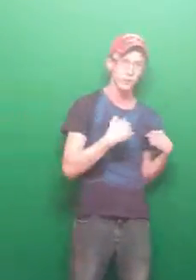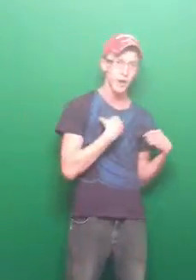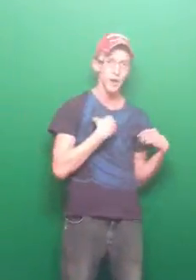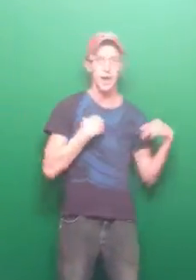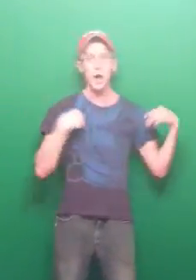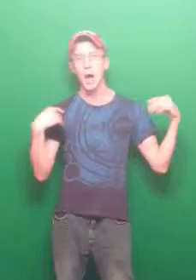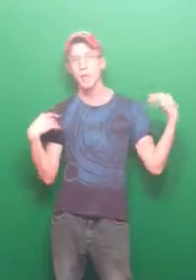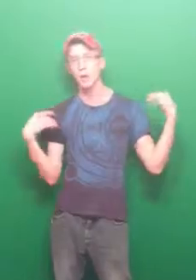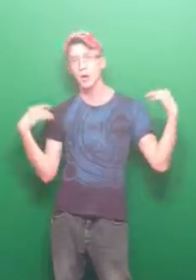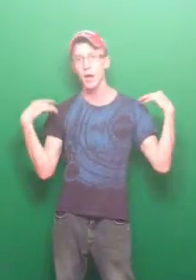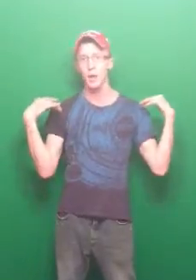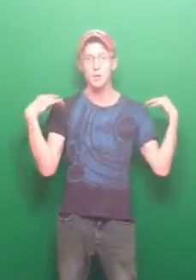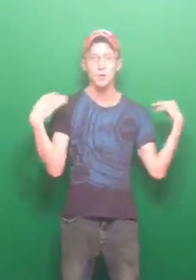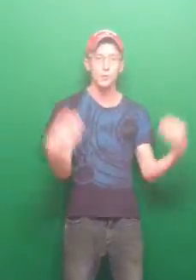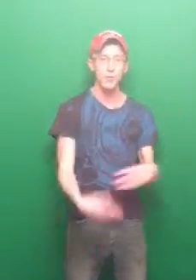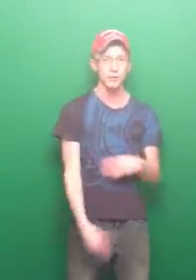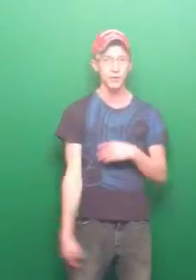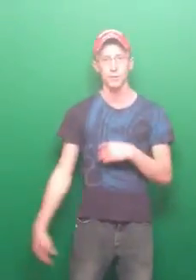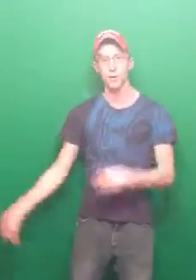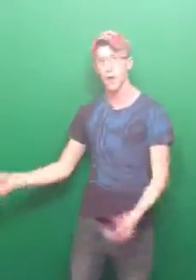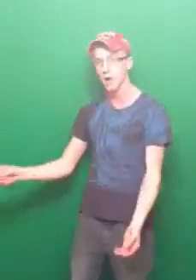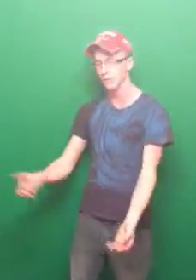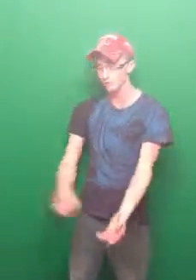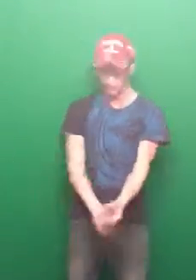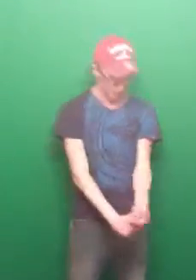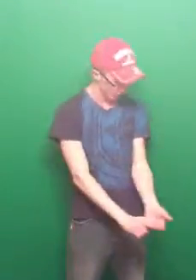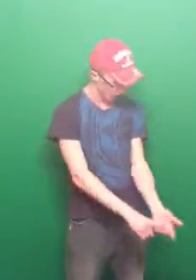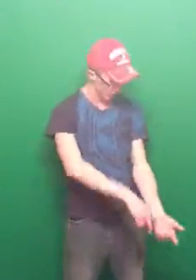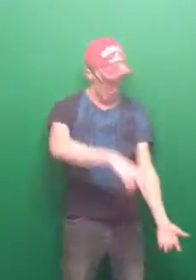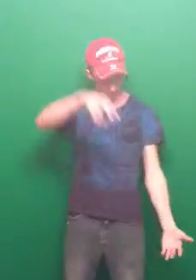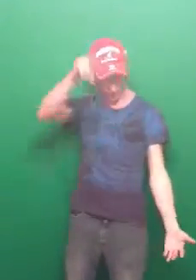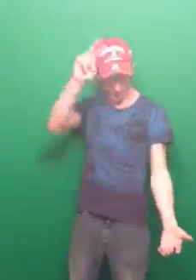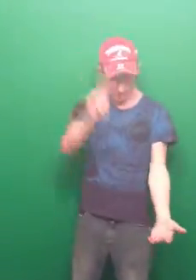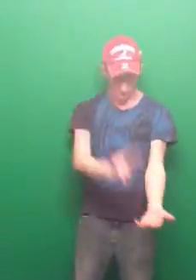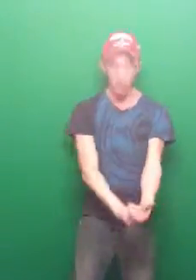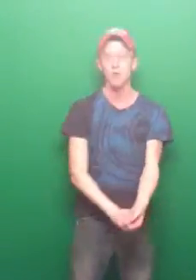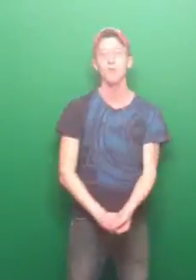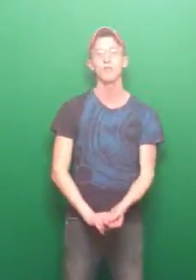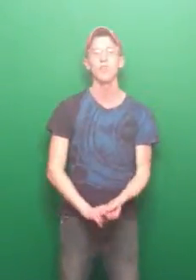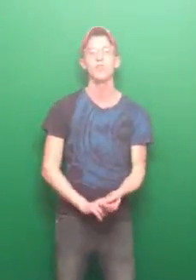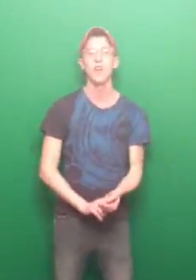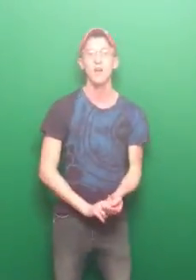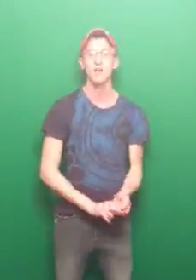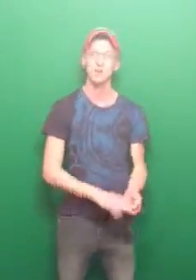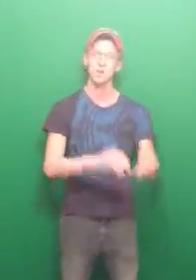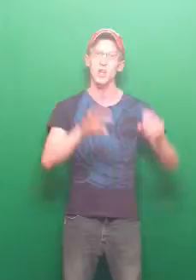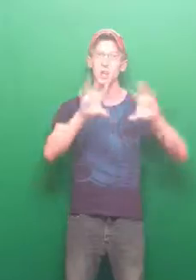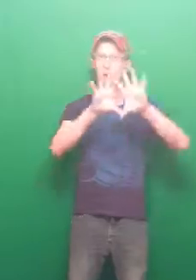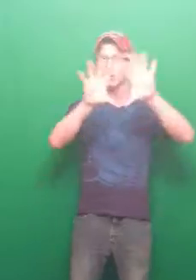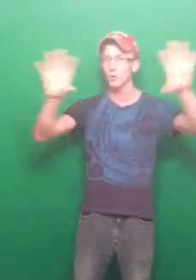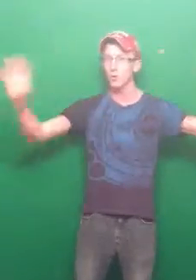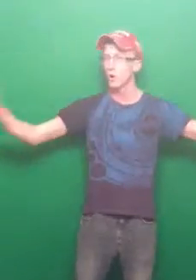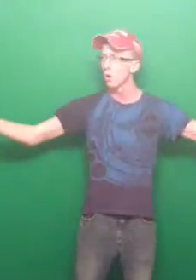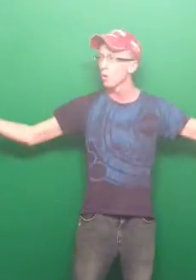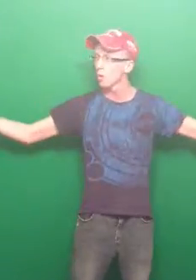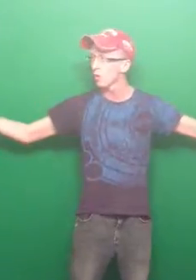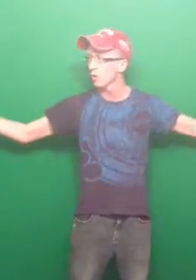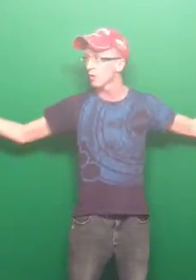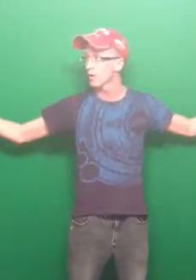that, I'm going to be rich, I'm going to have a good car, I'm going to have all this stuff, this material wealth that